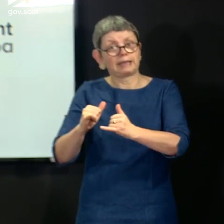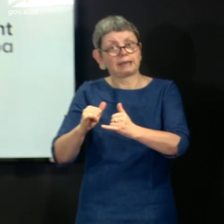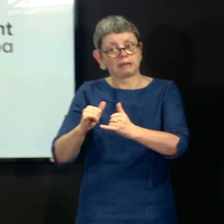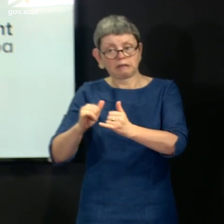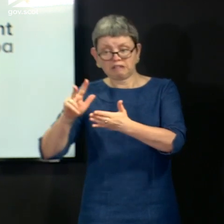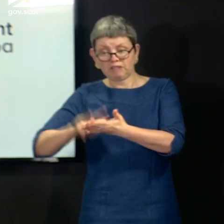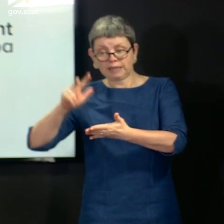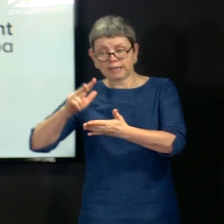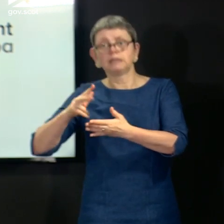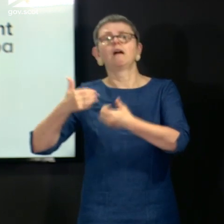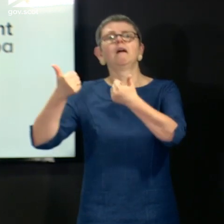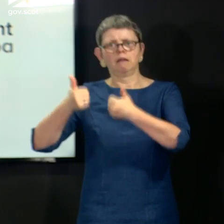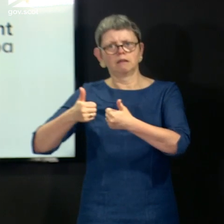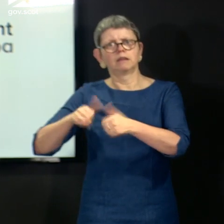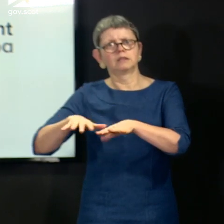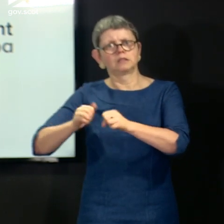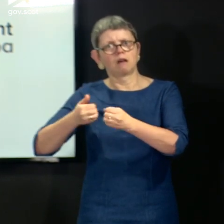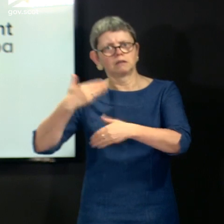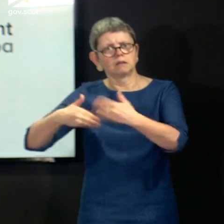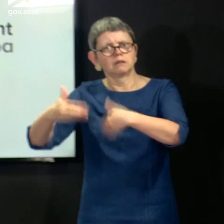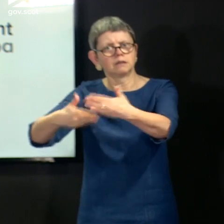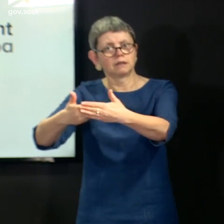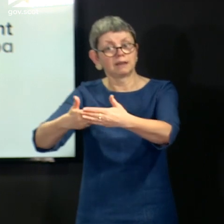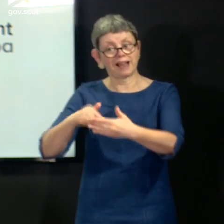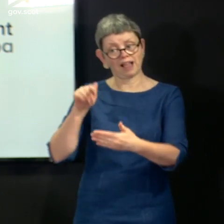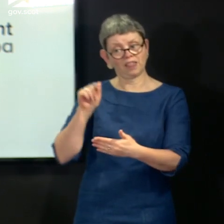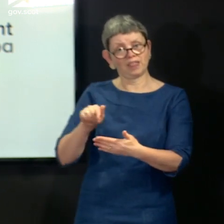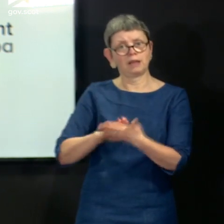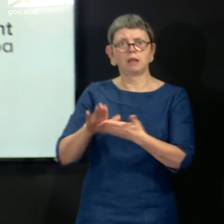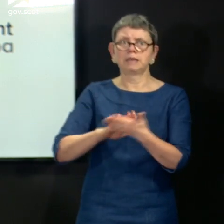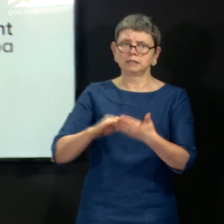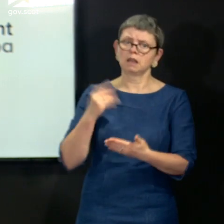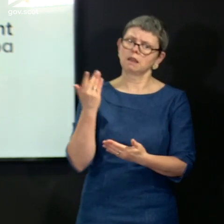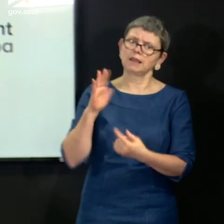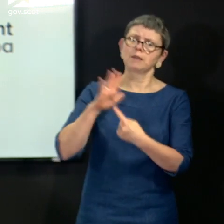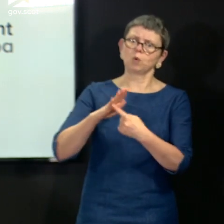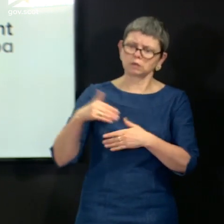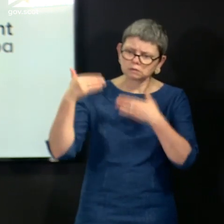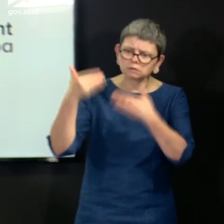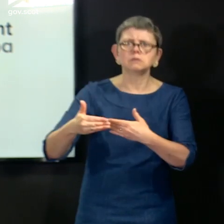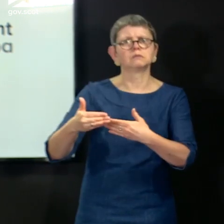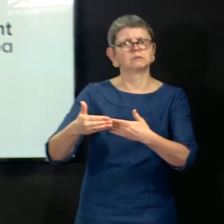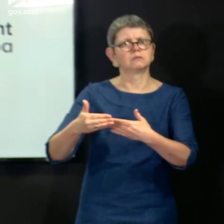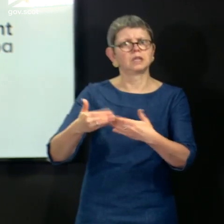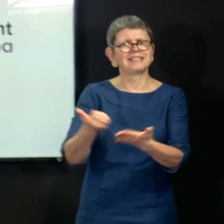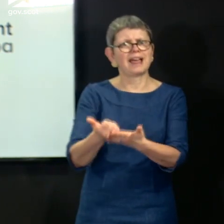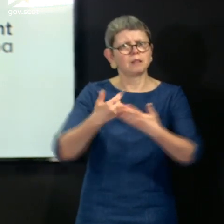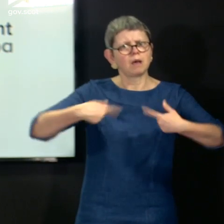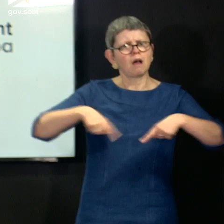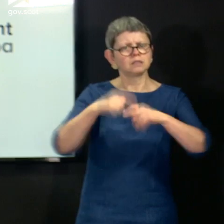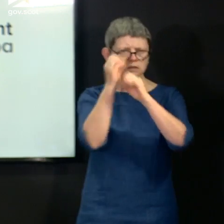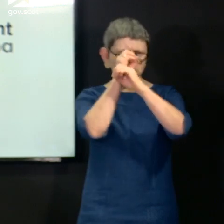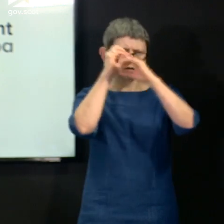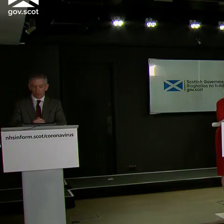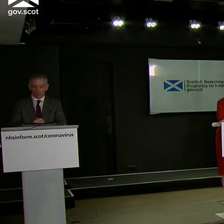validated. And that enables us to take another significant step forward in our understanding of what is still a very